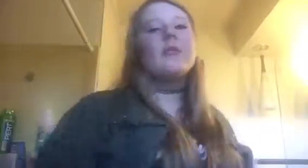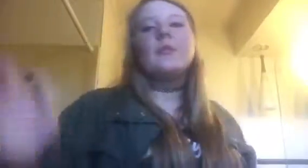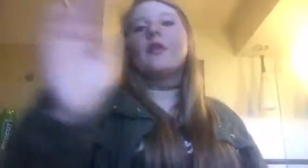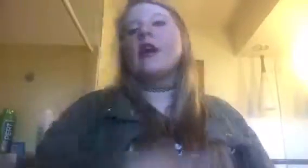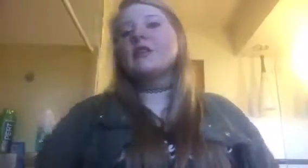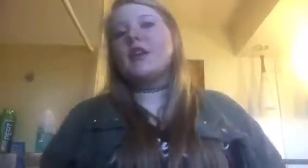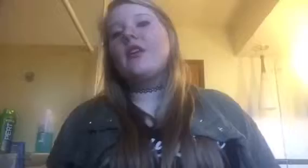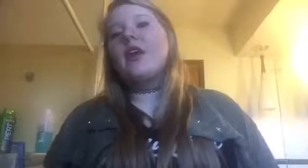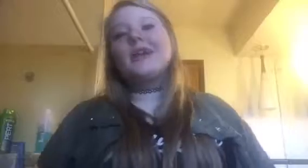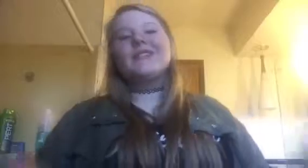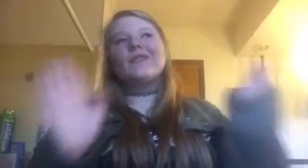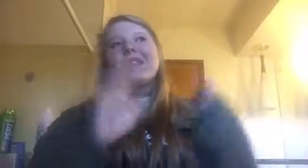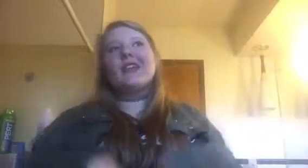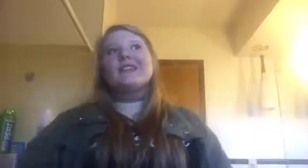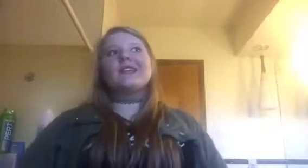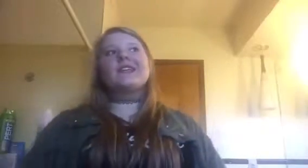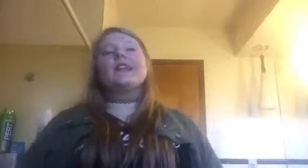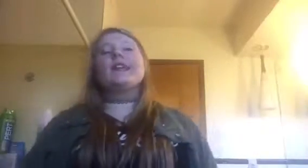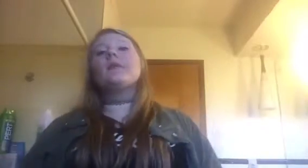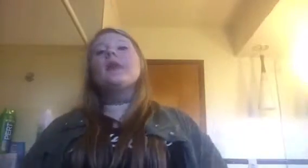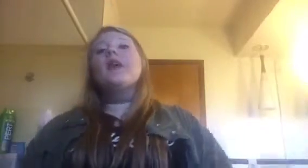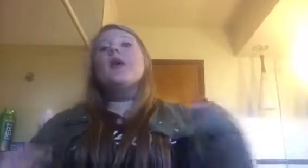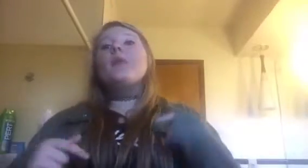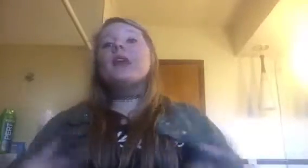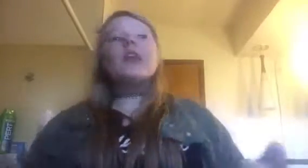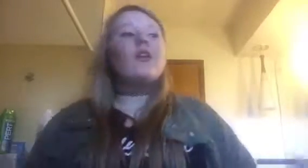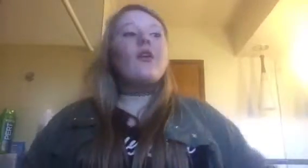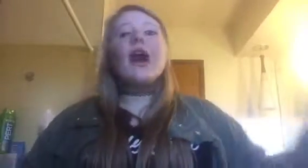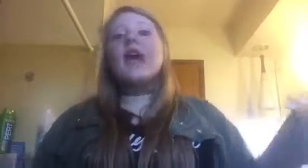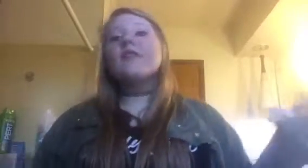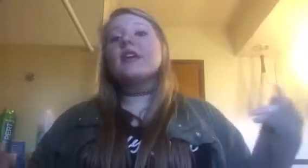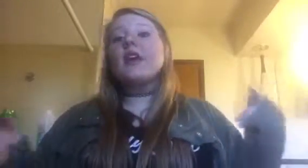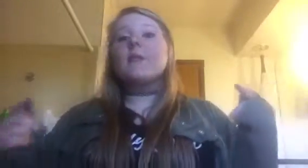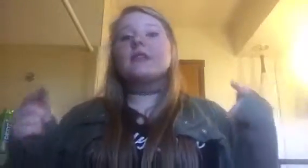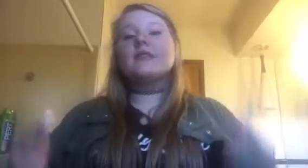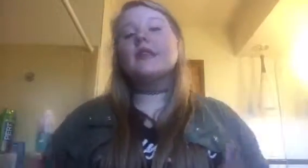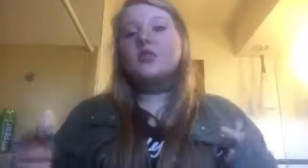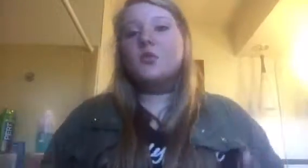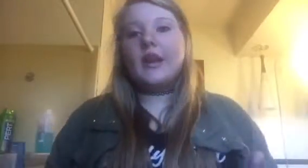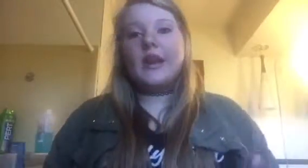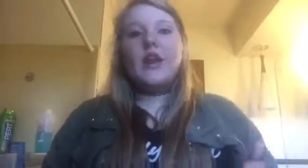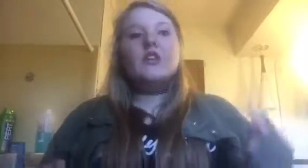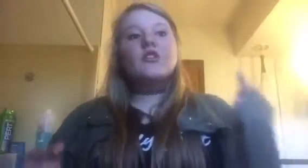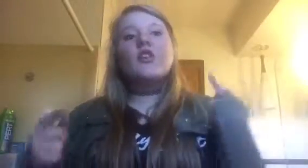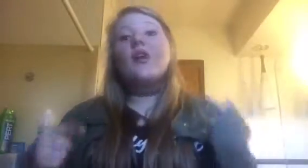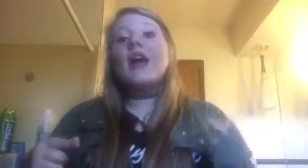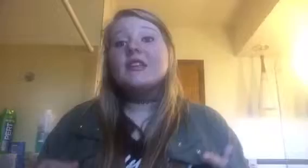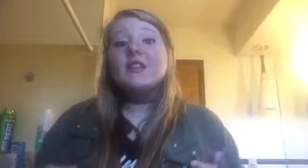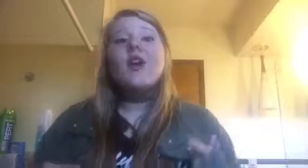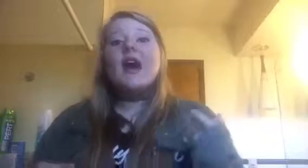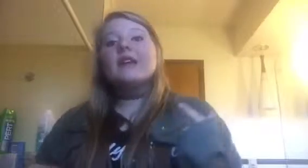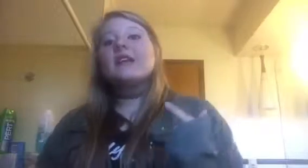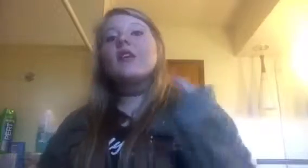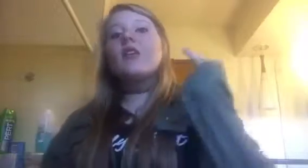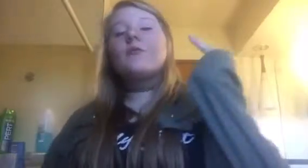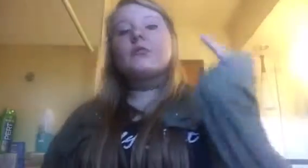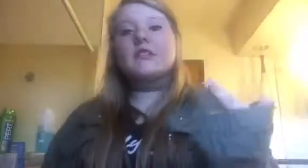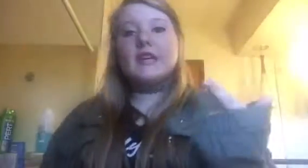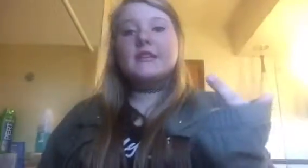I'm a procrastinator. I wait until the very last second to get up. But anyhow, I have to get up at 6.20. So you know what I do? I set an alarm for 6,